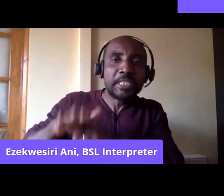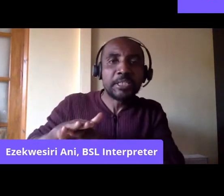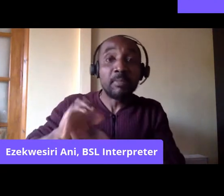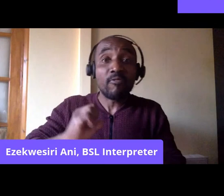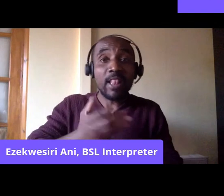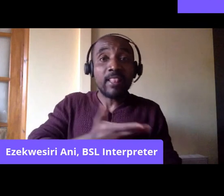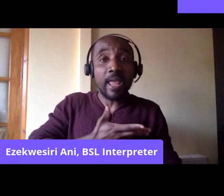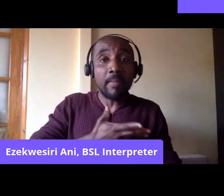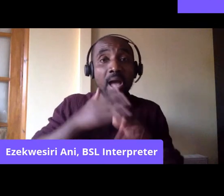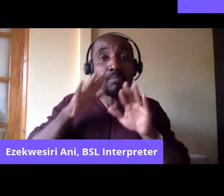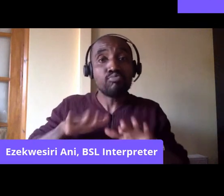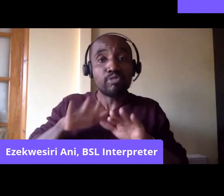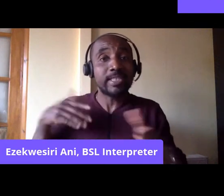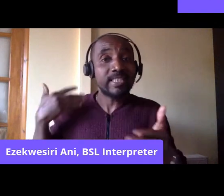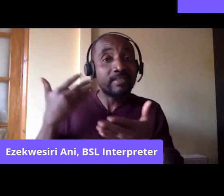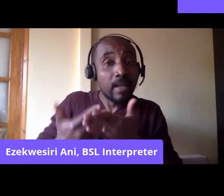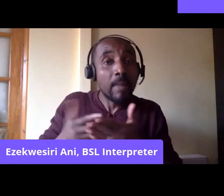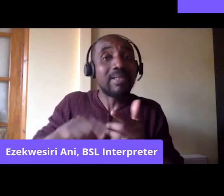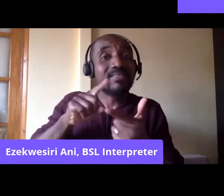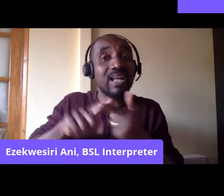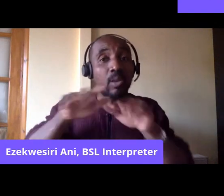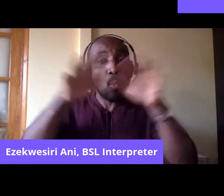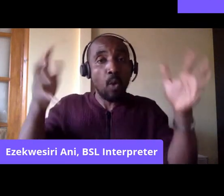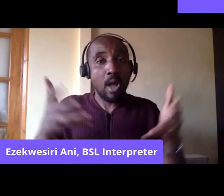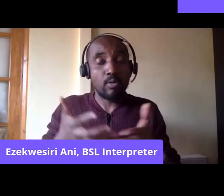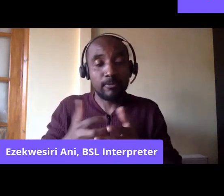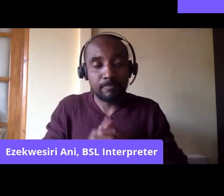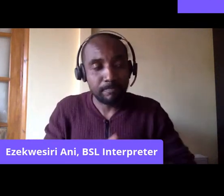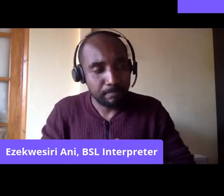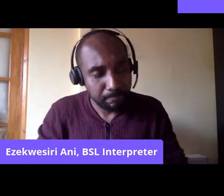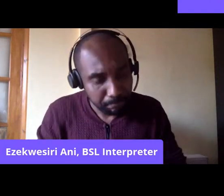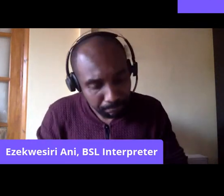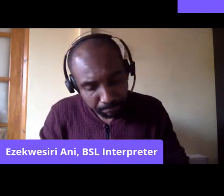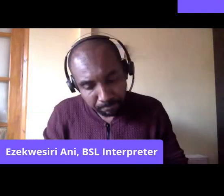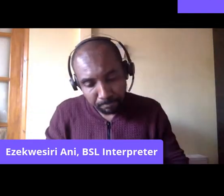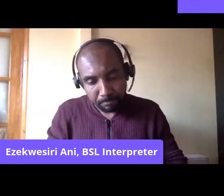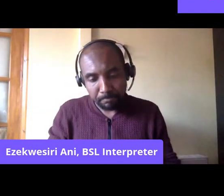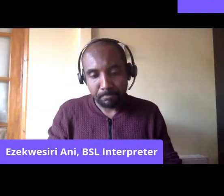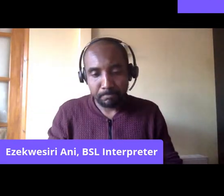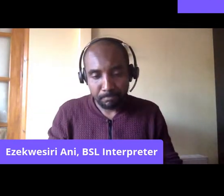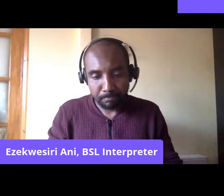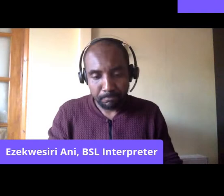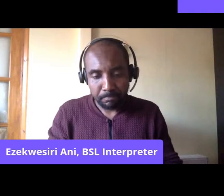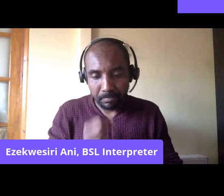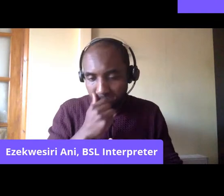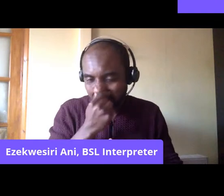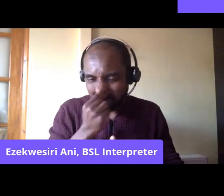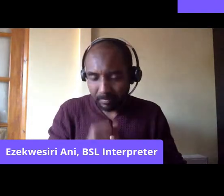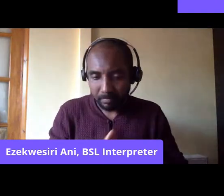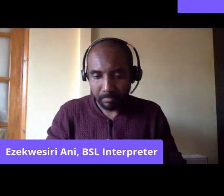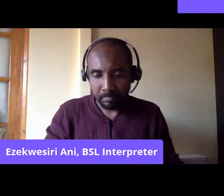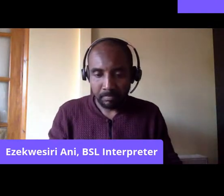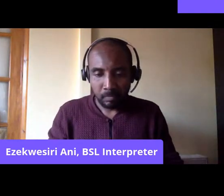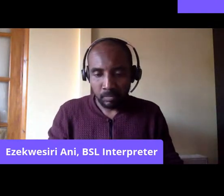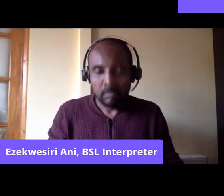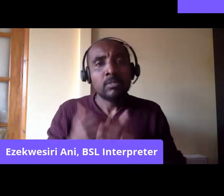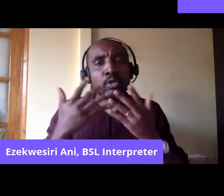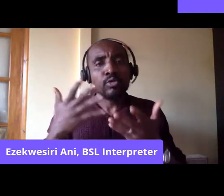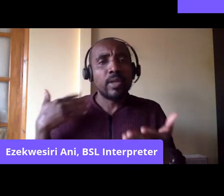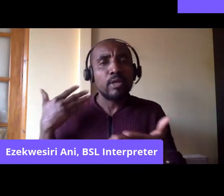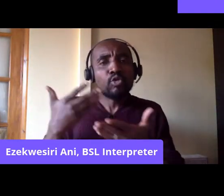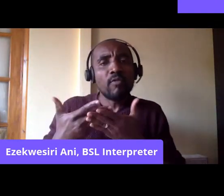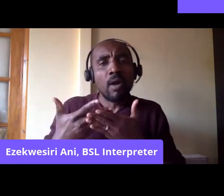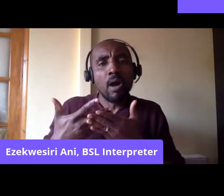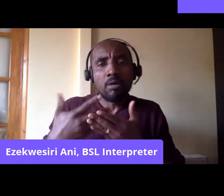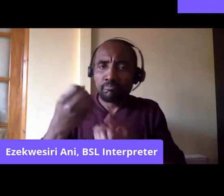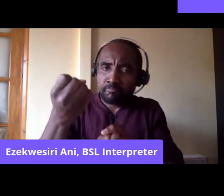here in Britain, but also more worldwide. Um, now the things that we've talked about today have been